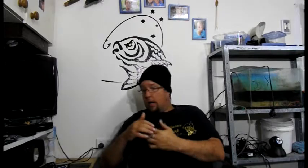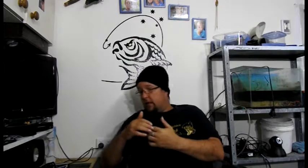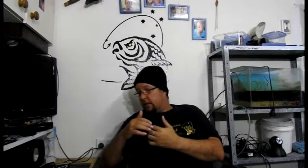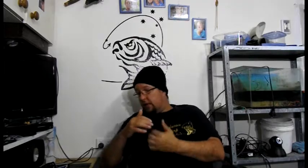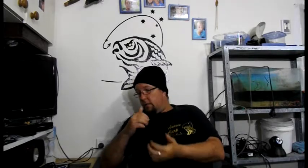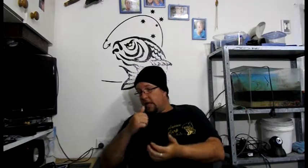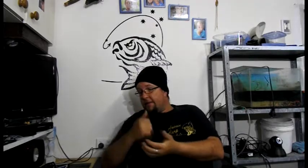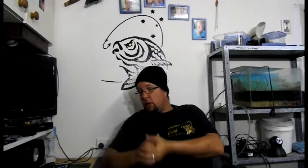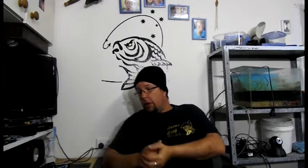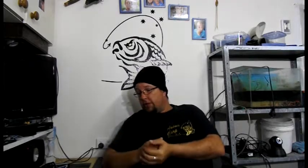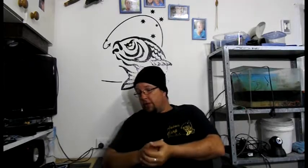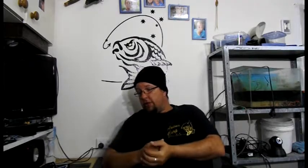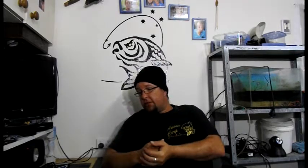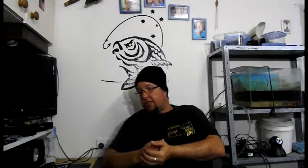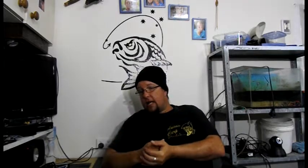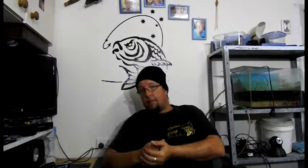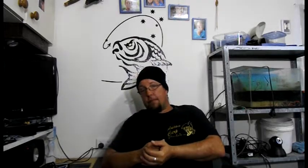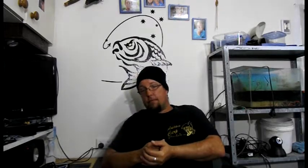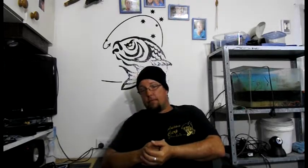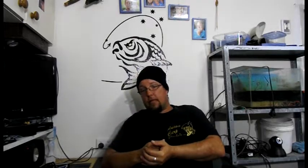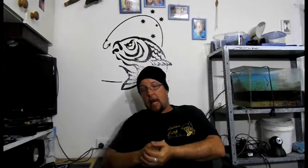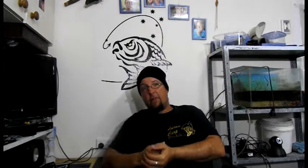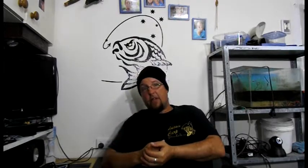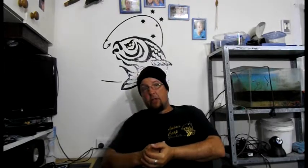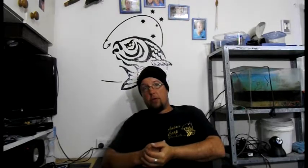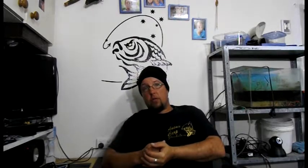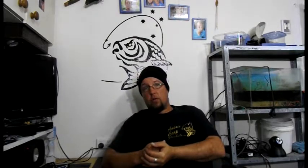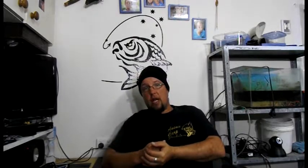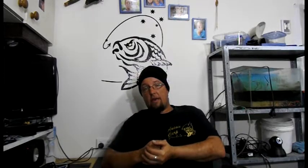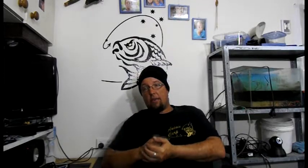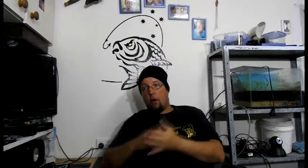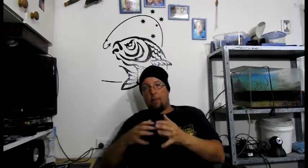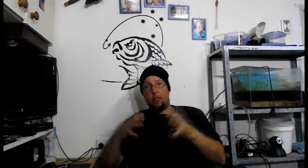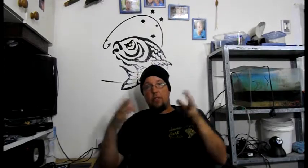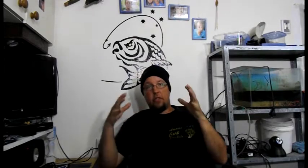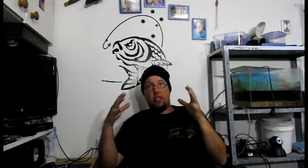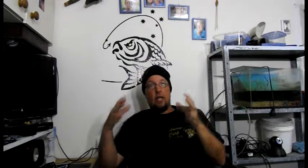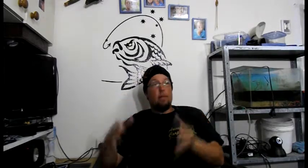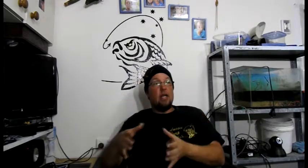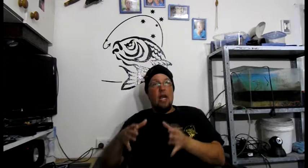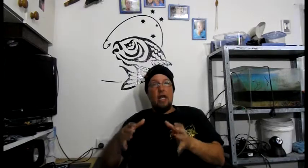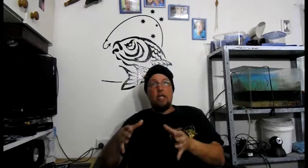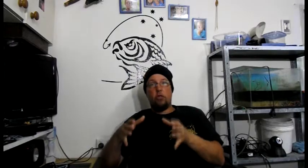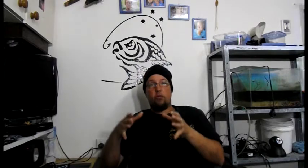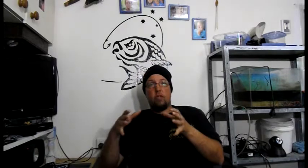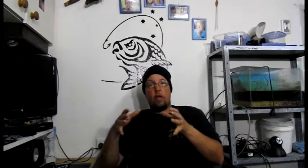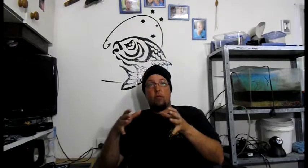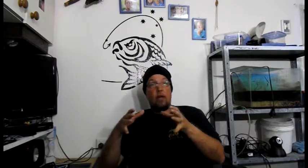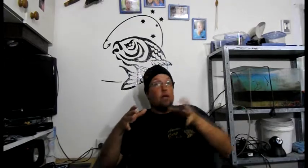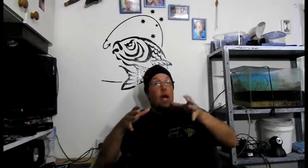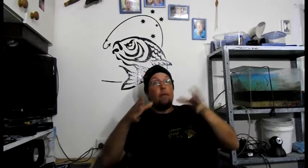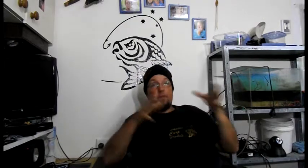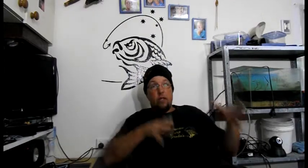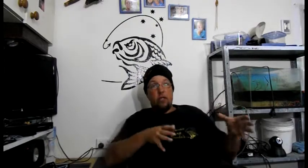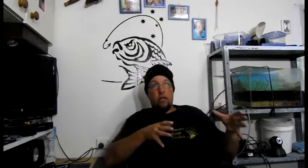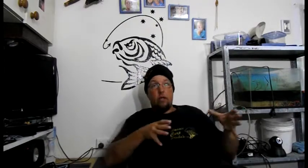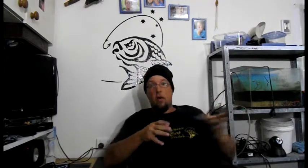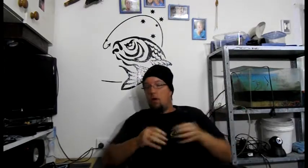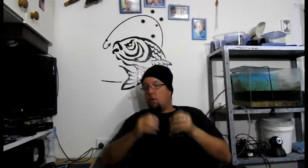So we have the option to set up carp fisheries. We have the option to set up an industry around carp fishing. We